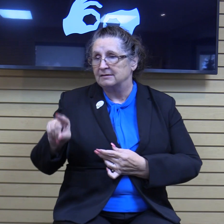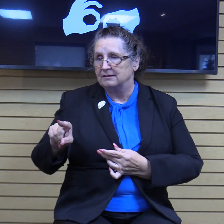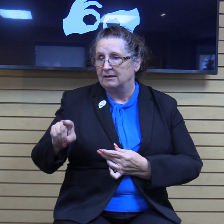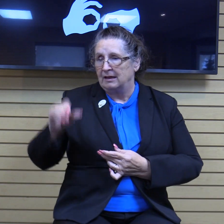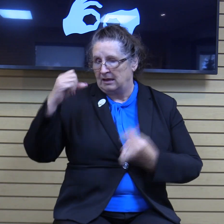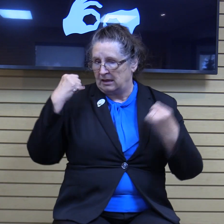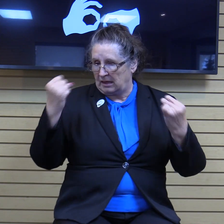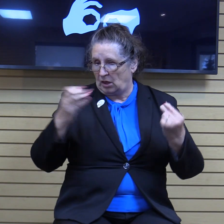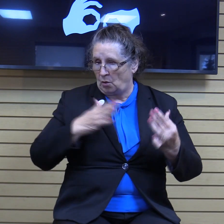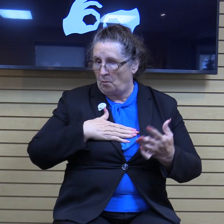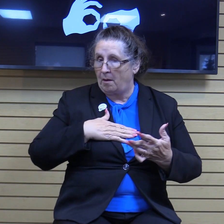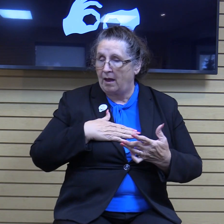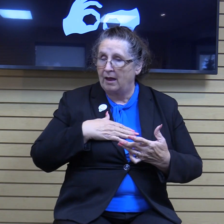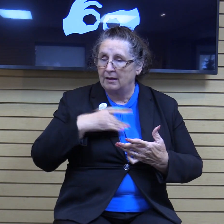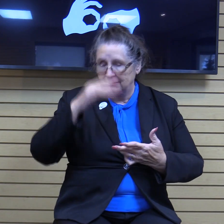Heal my son. Verse 48.